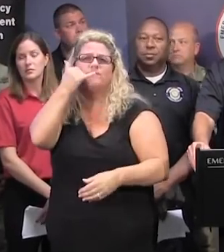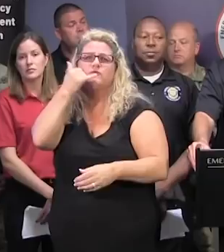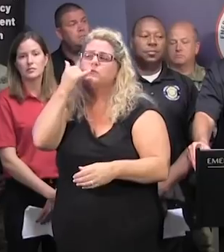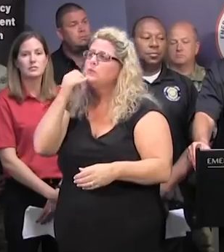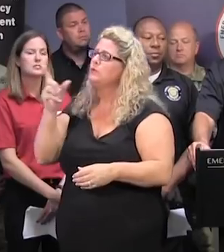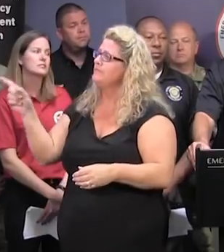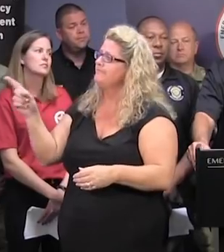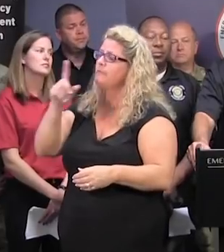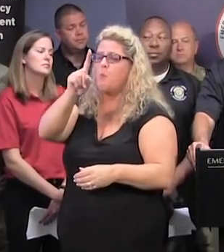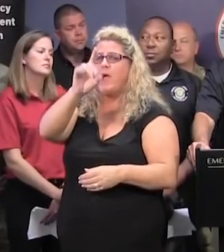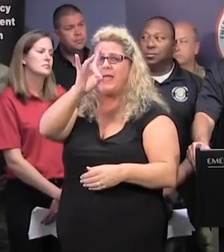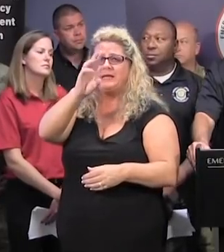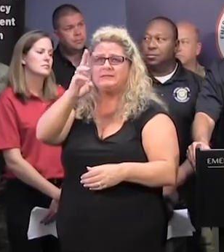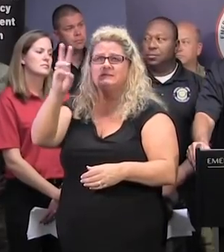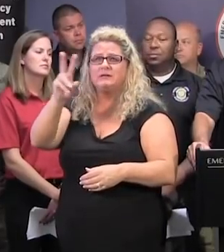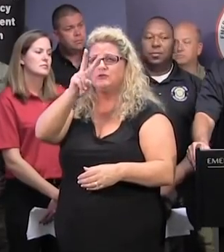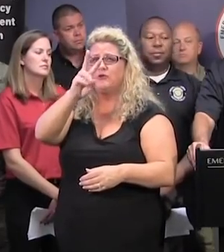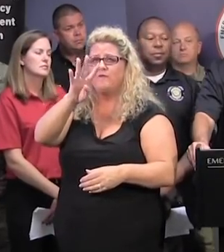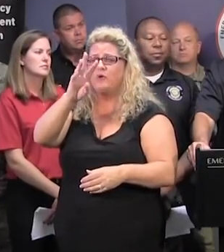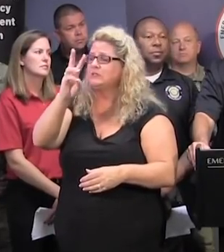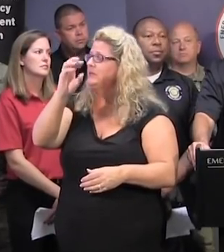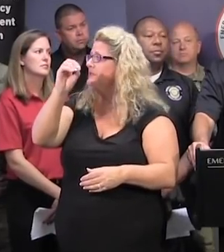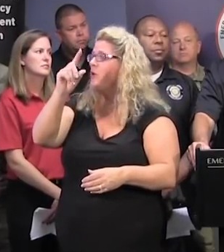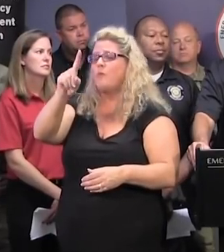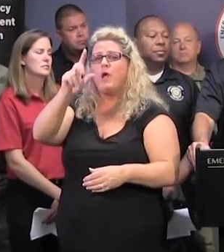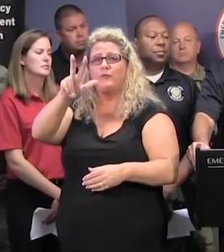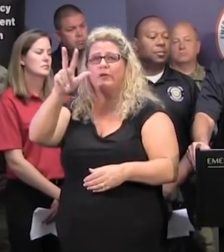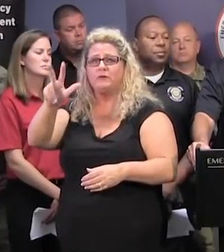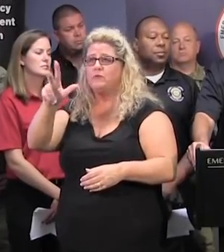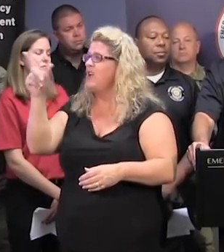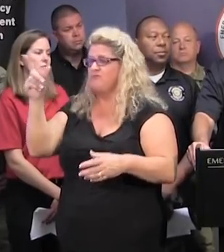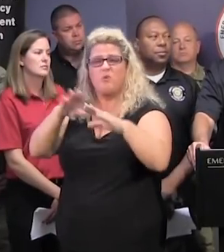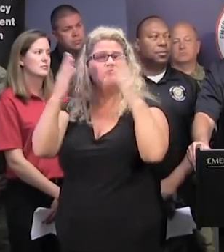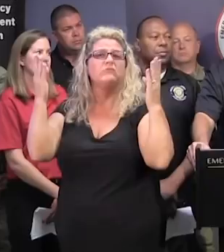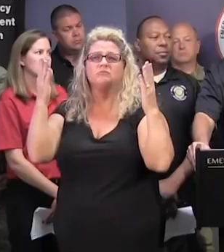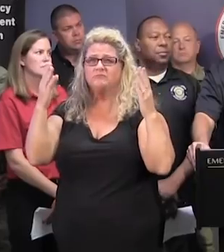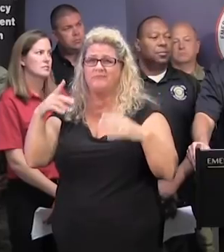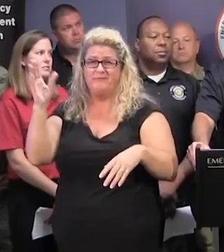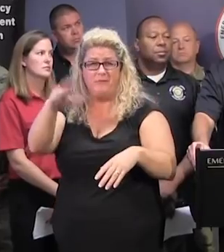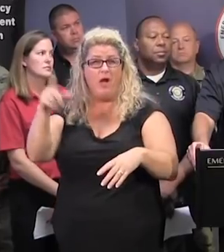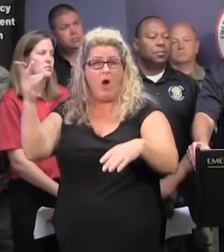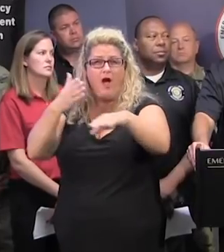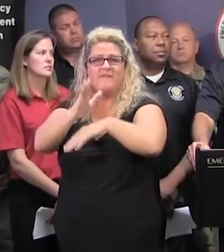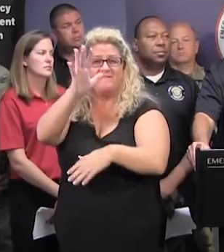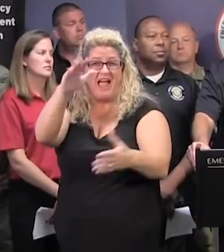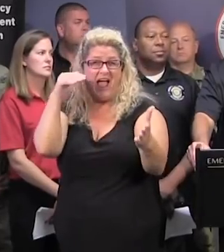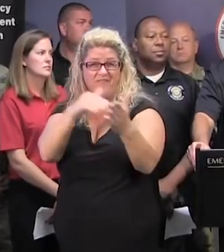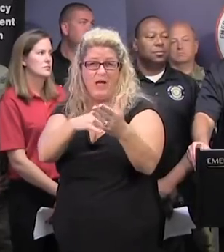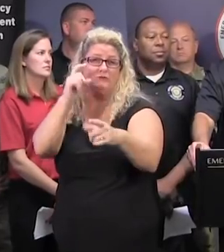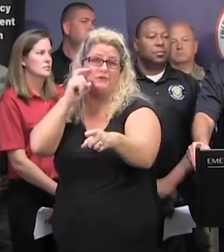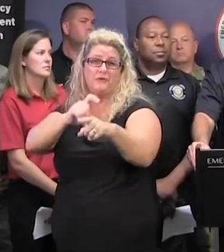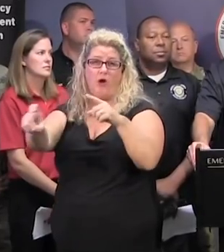at 1-866-246-0133, and that's operational. They've taken over 5,000 calls right now, primarily